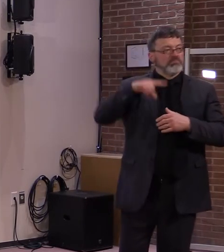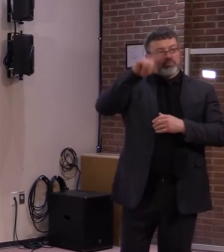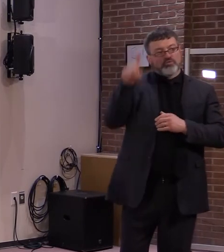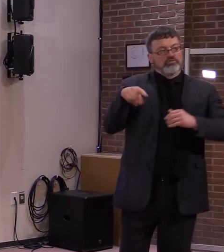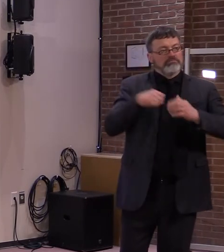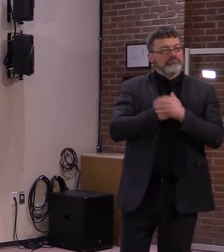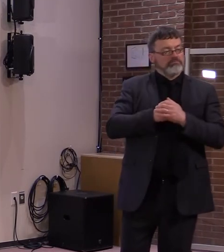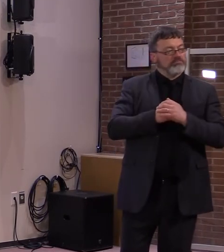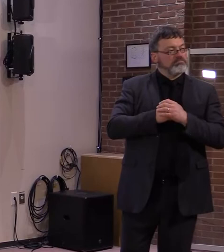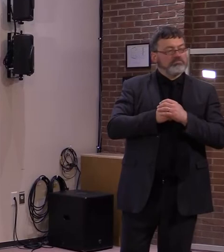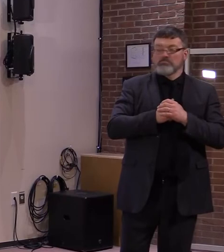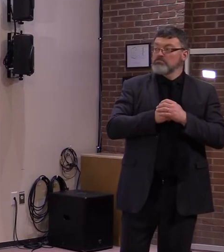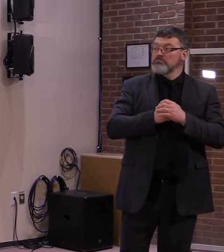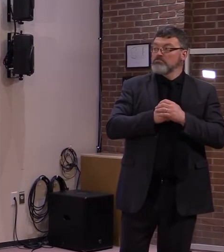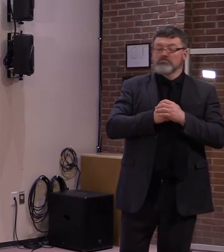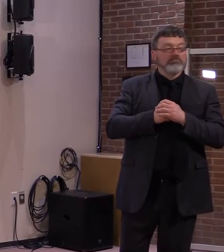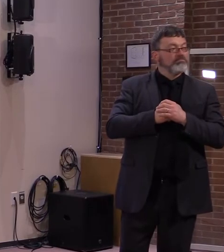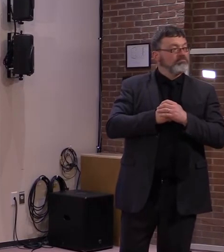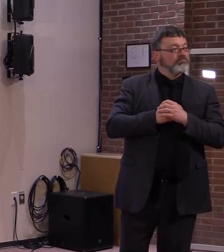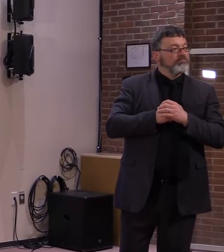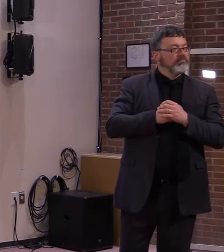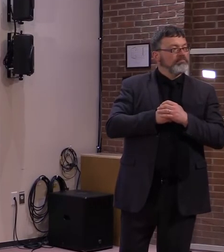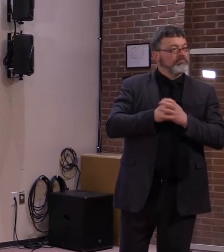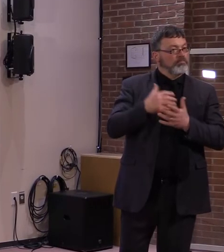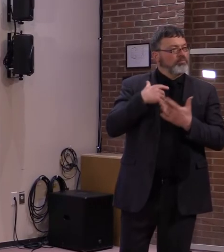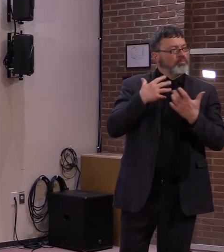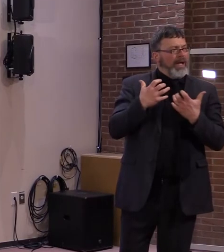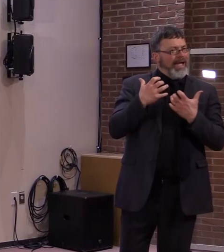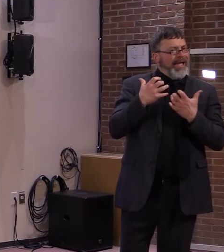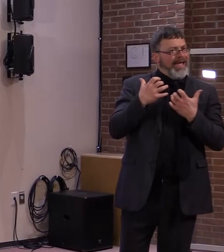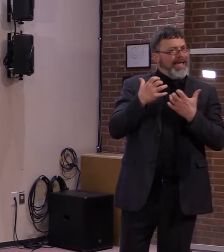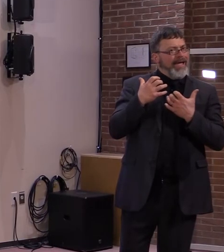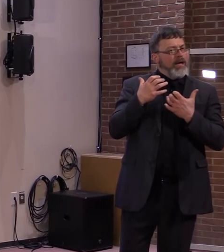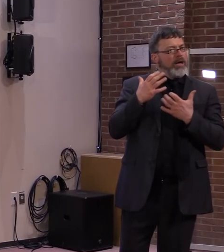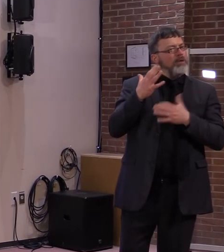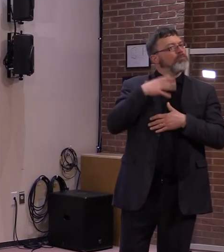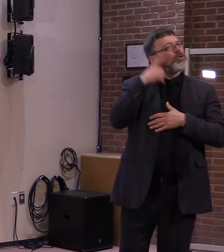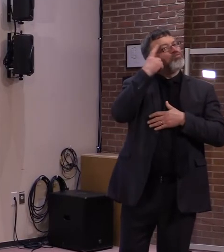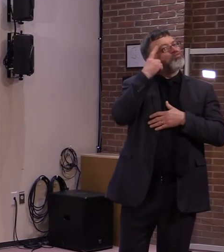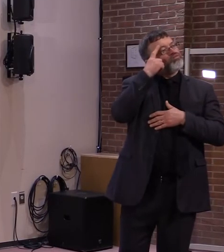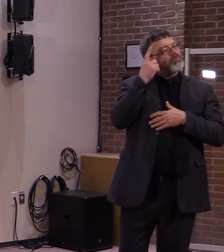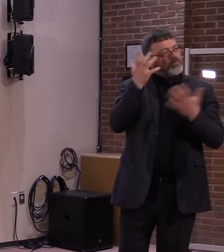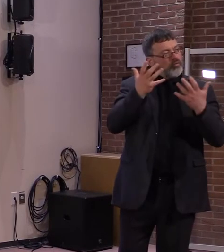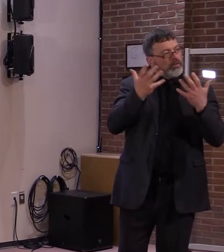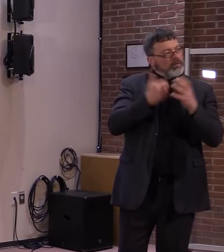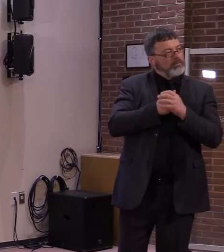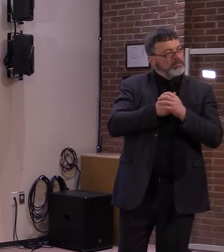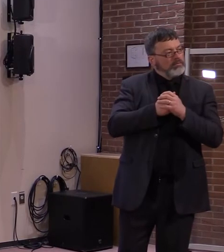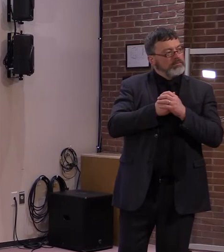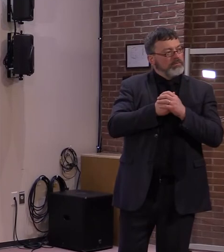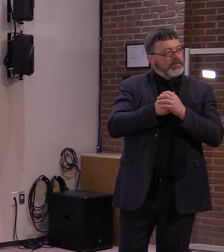last briefing, you remarked that